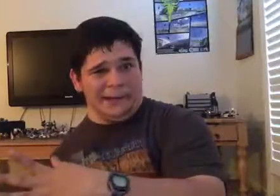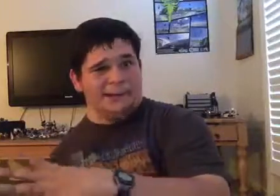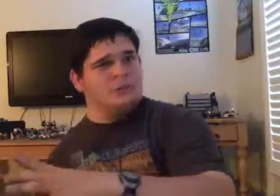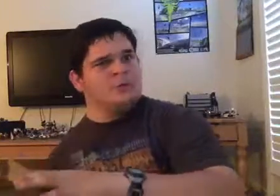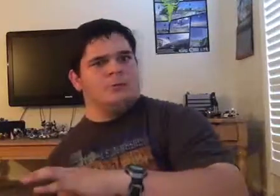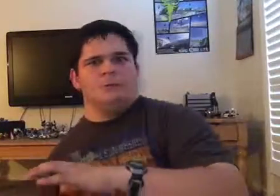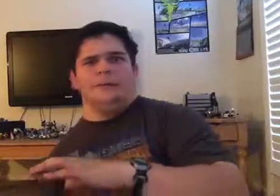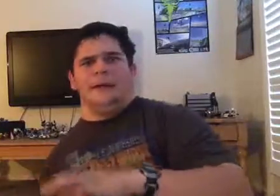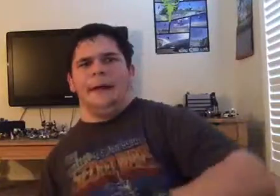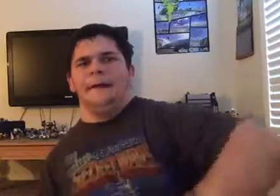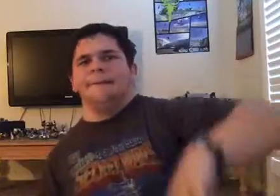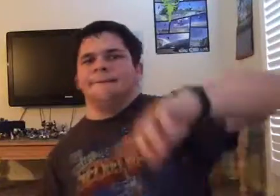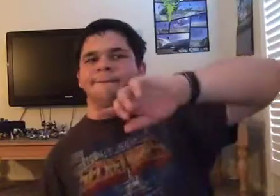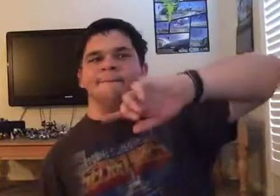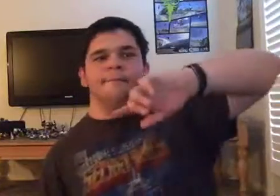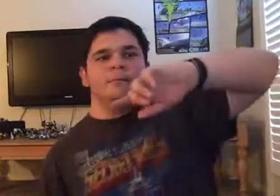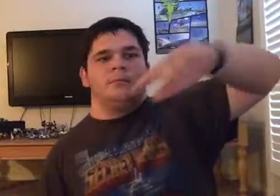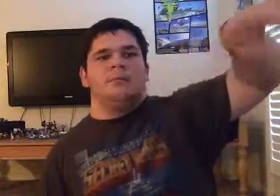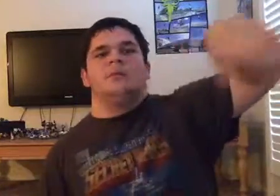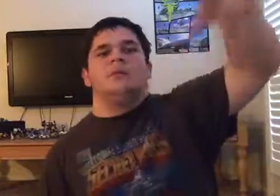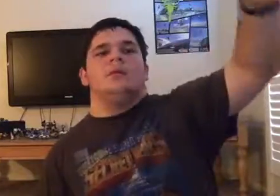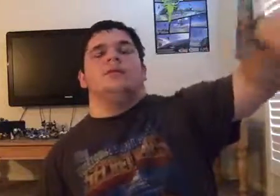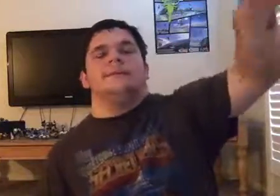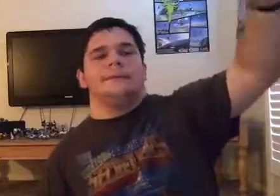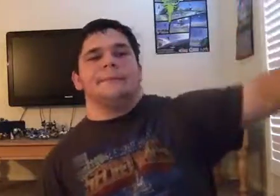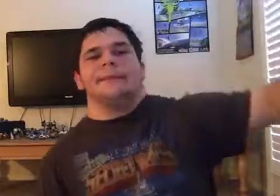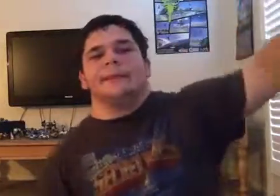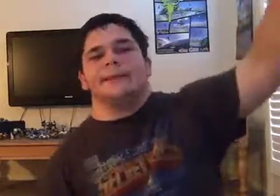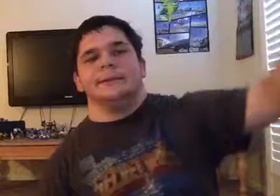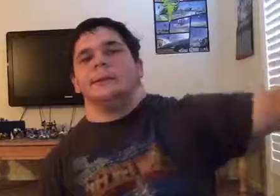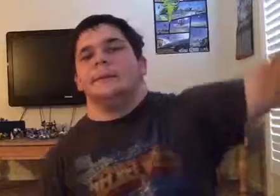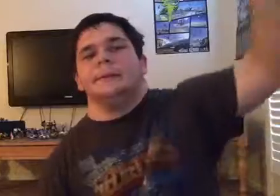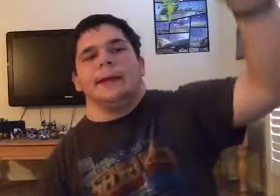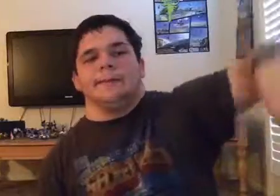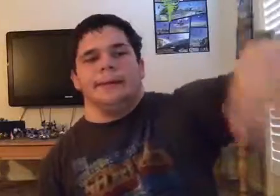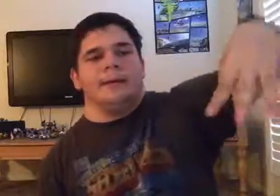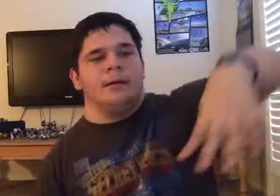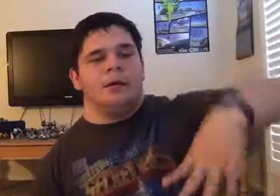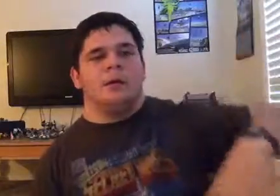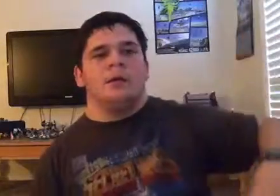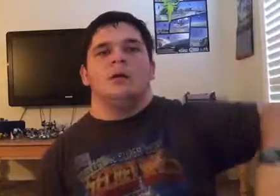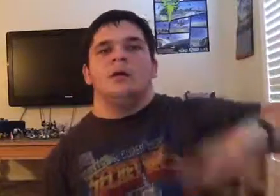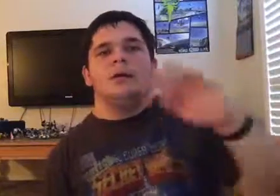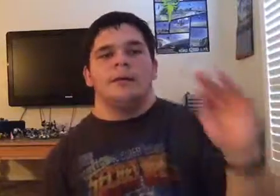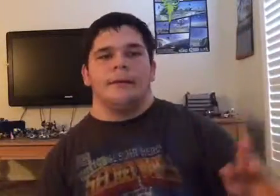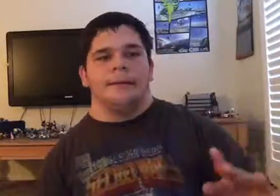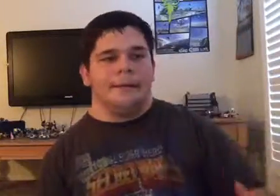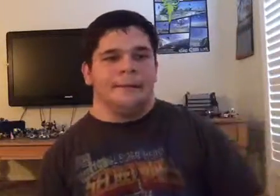would have the demolition derby area, and then